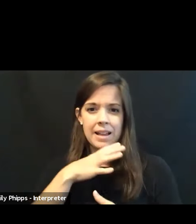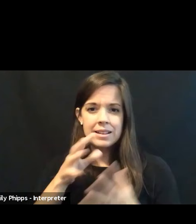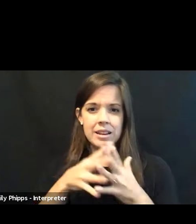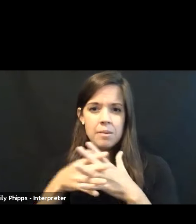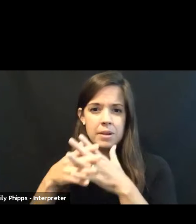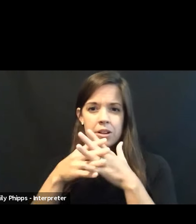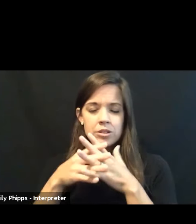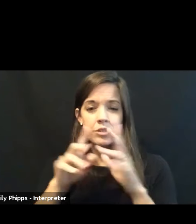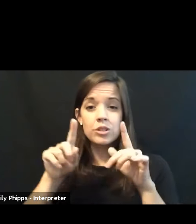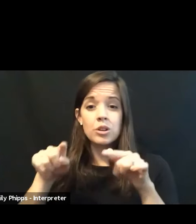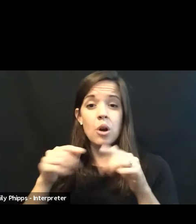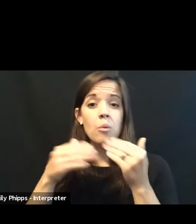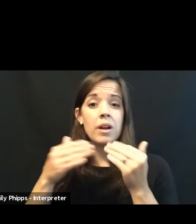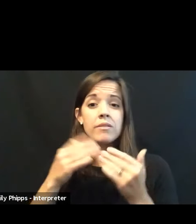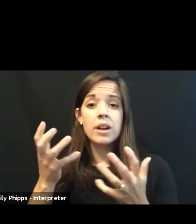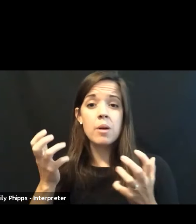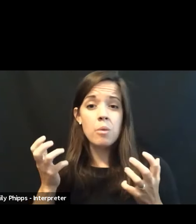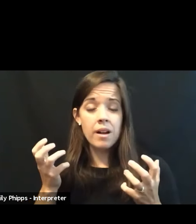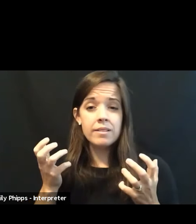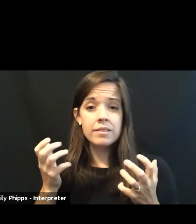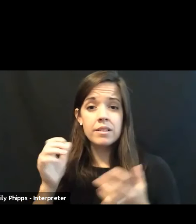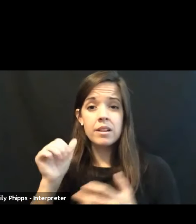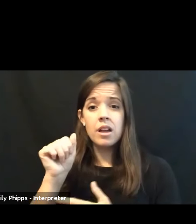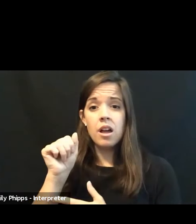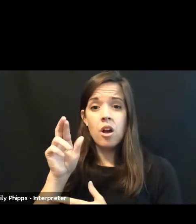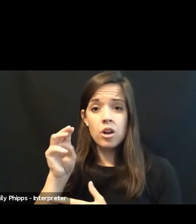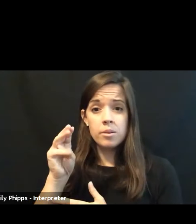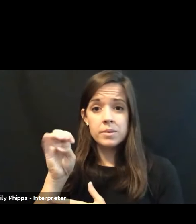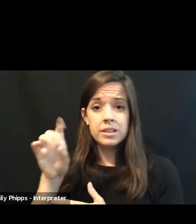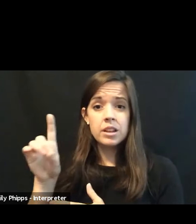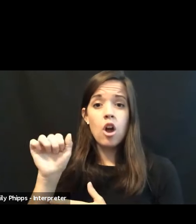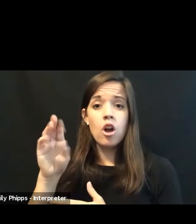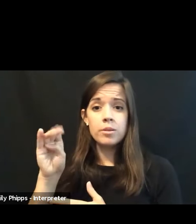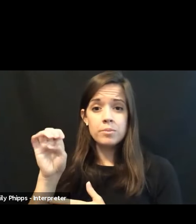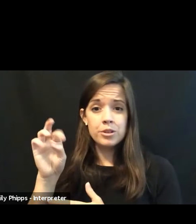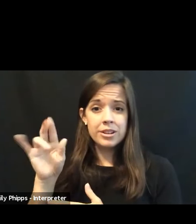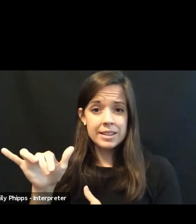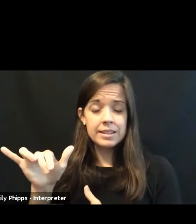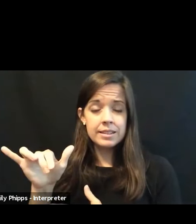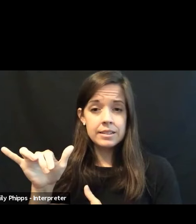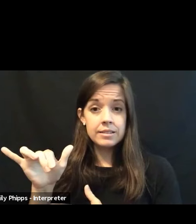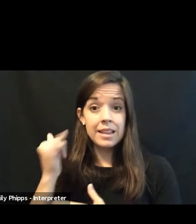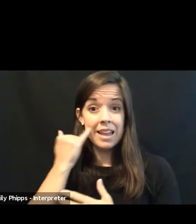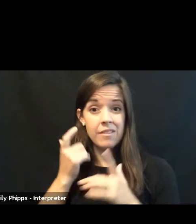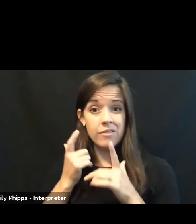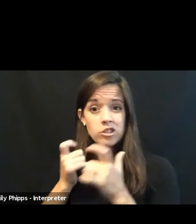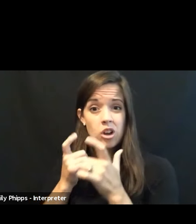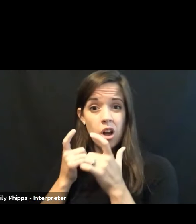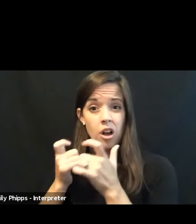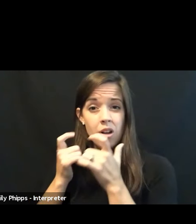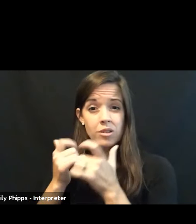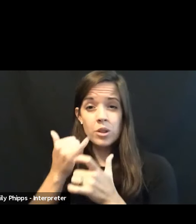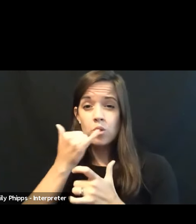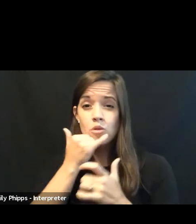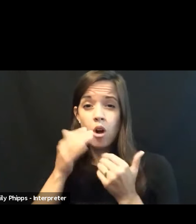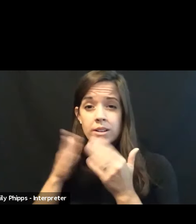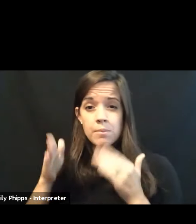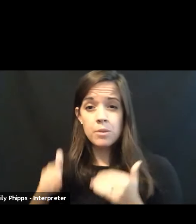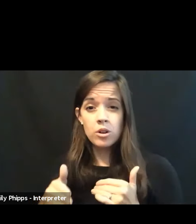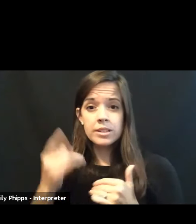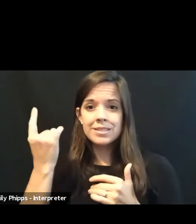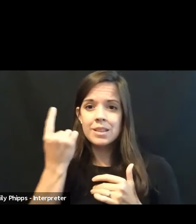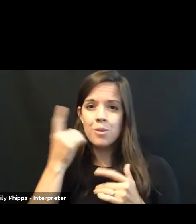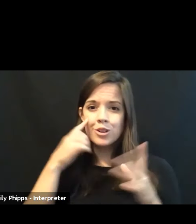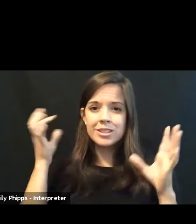where I want. Ahmed Arbery proves that. That if I jog through the wrong neighborhood, someone could decide